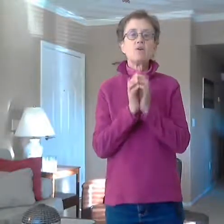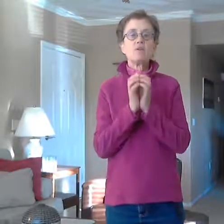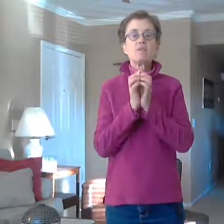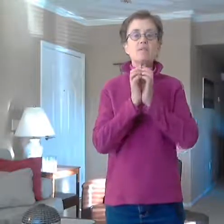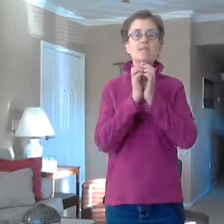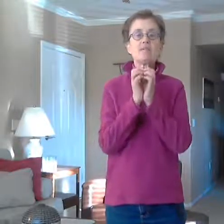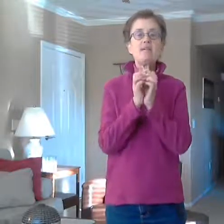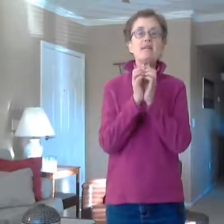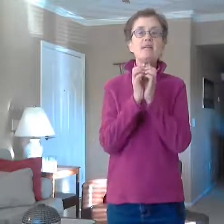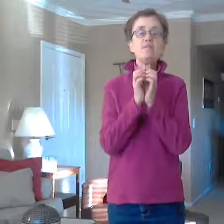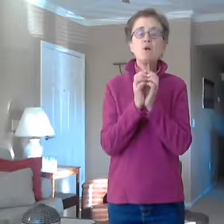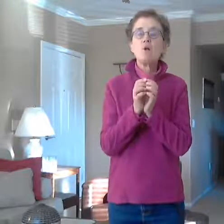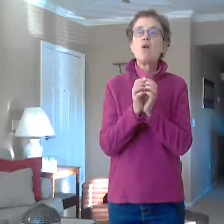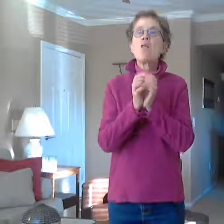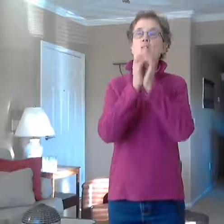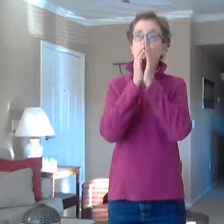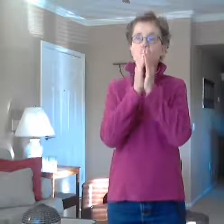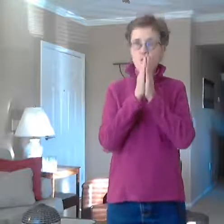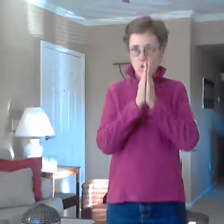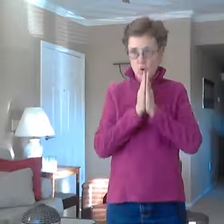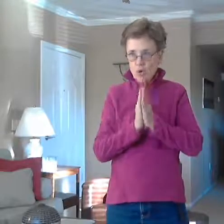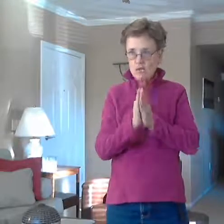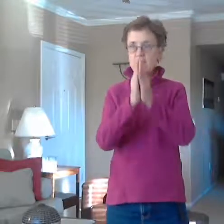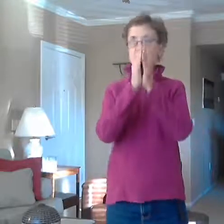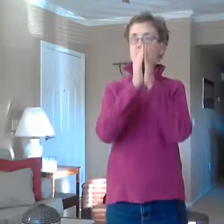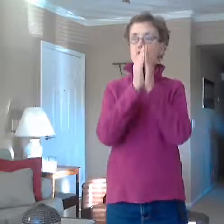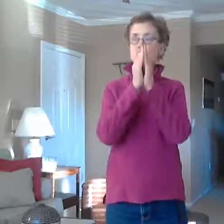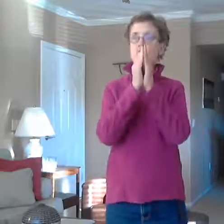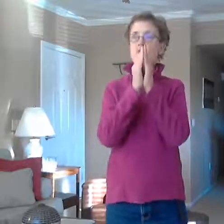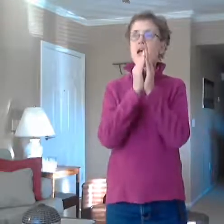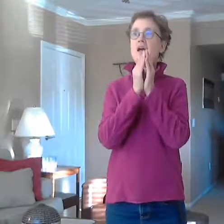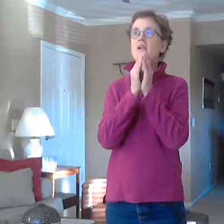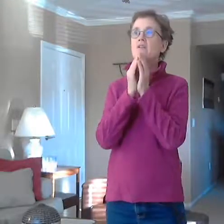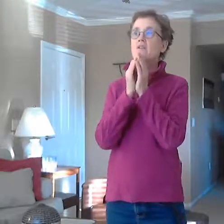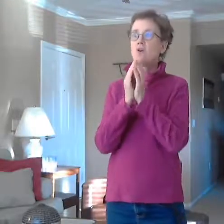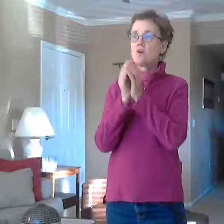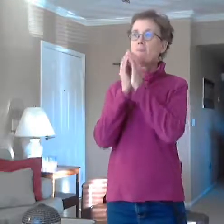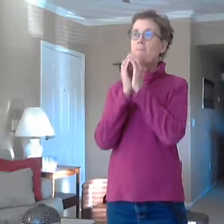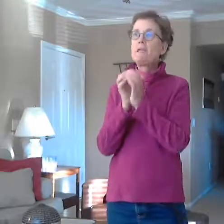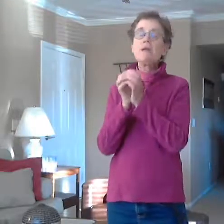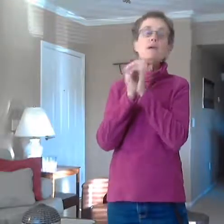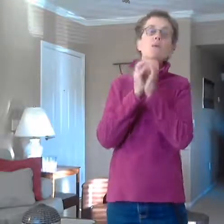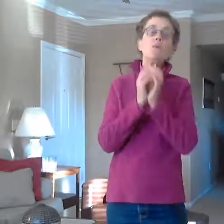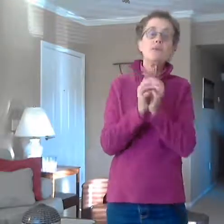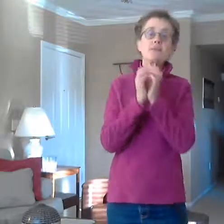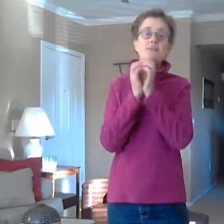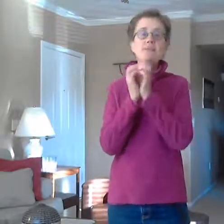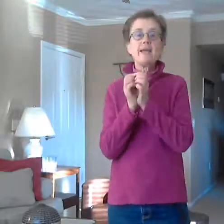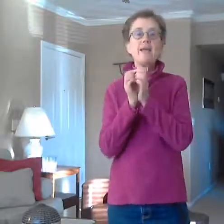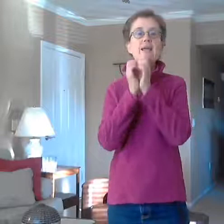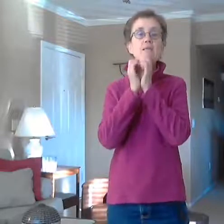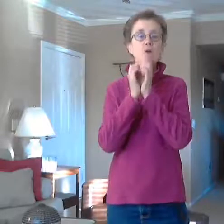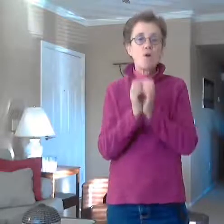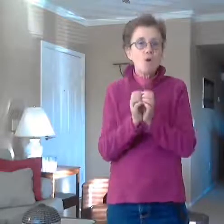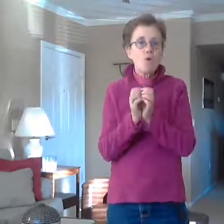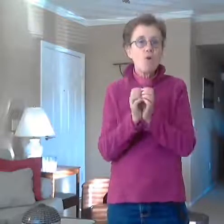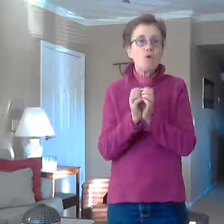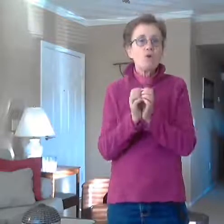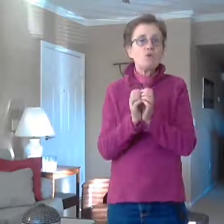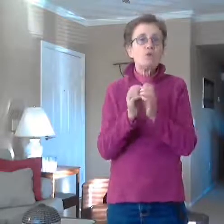was his name oh there was a farmer had a dog and bingo was his name oh so